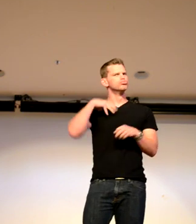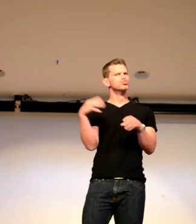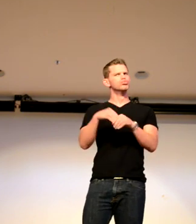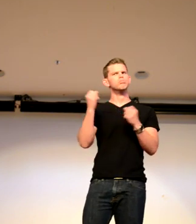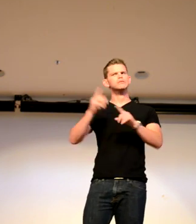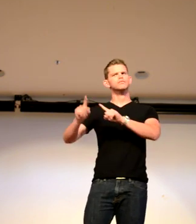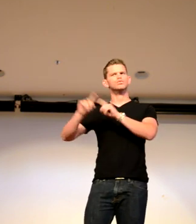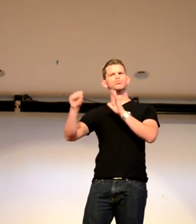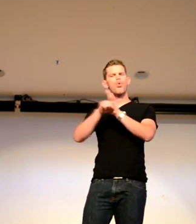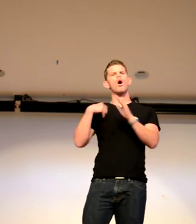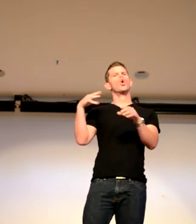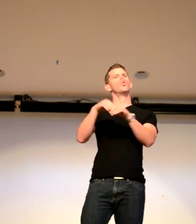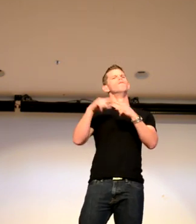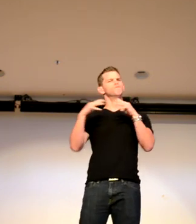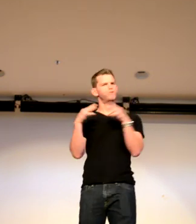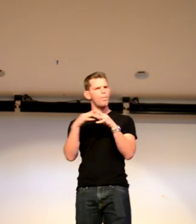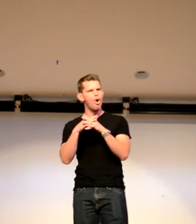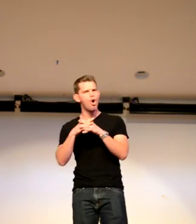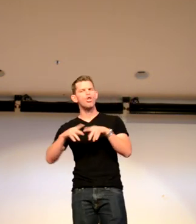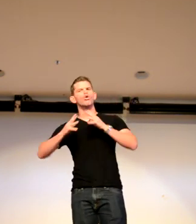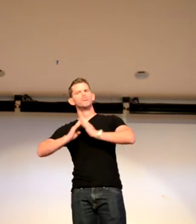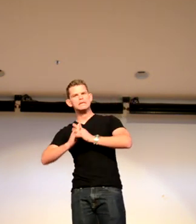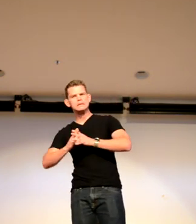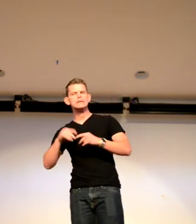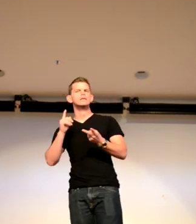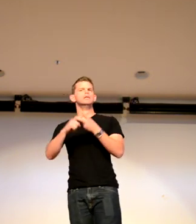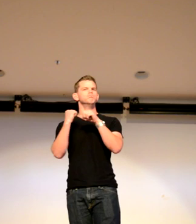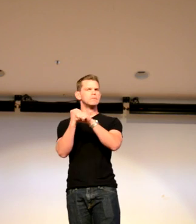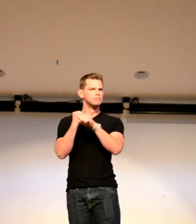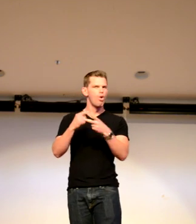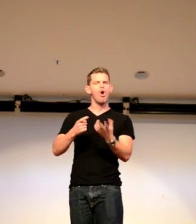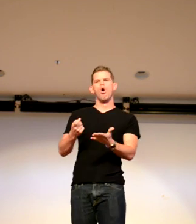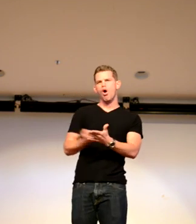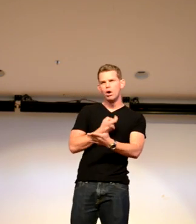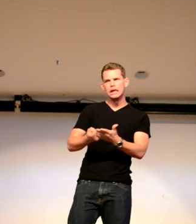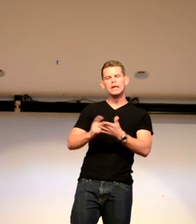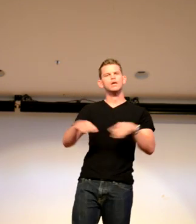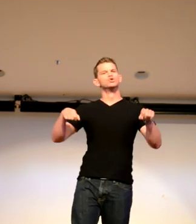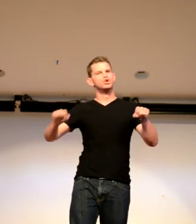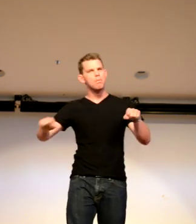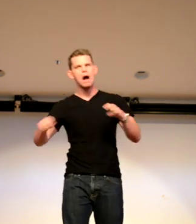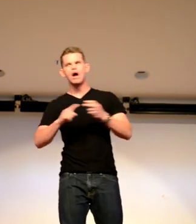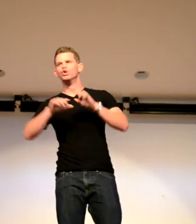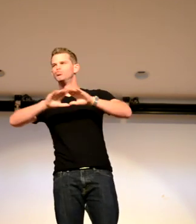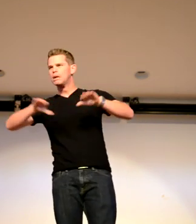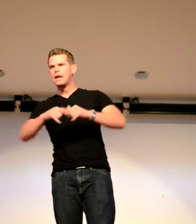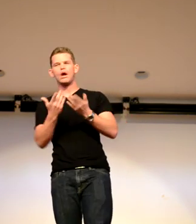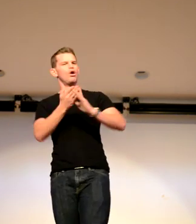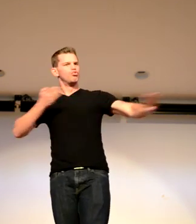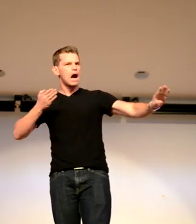And I said, they asked me, were you involved in baseball? I said, yeah, wrestling, football, you know, dirt bikes,